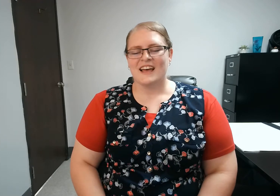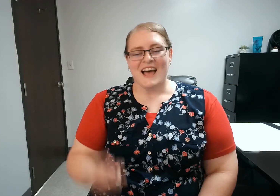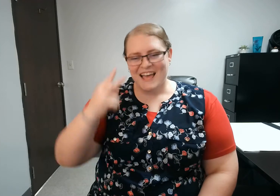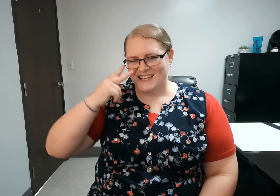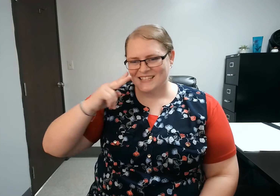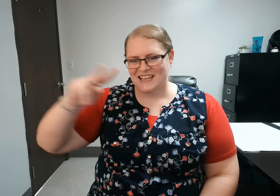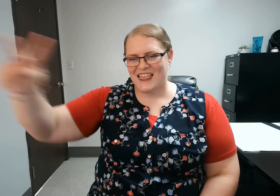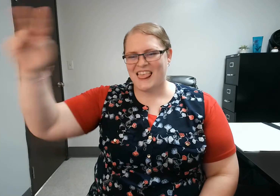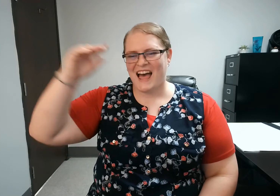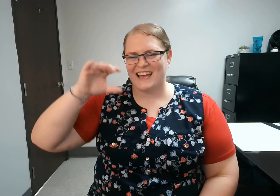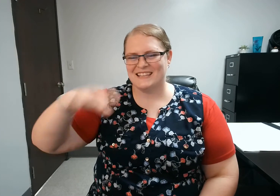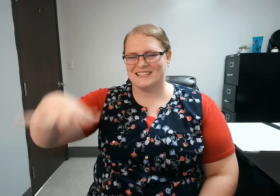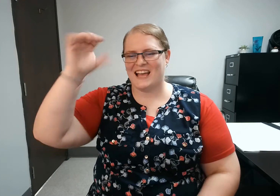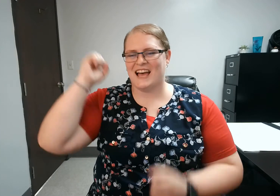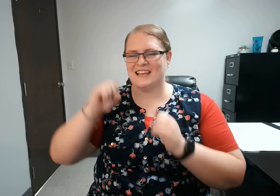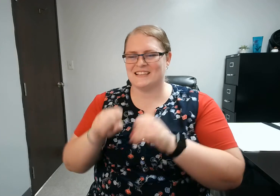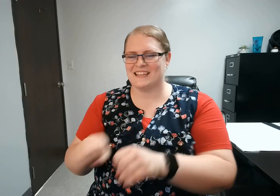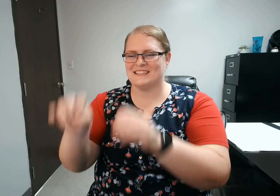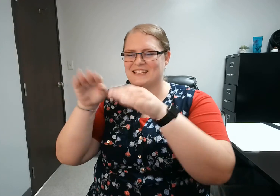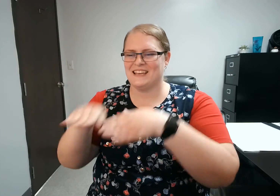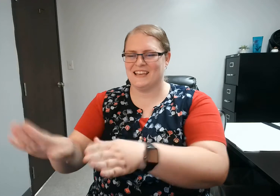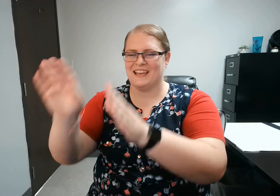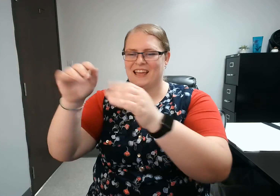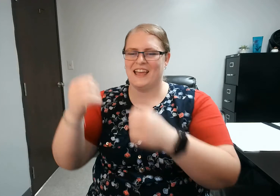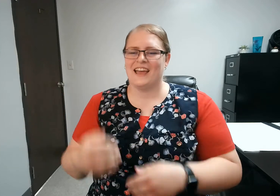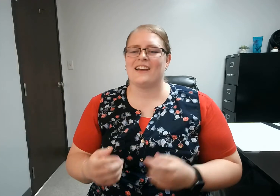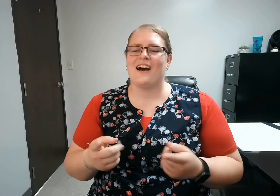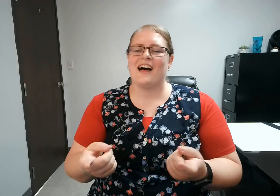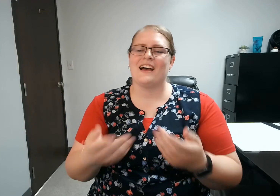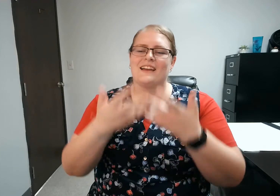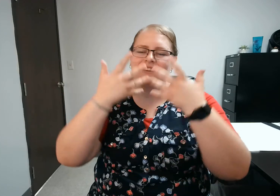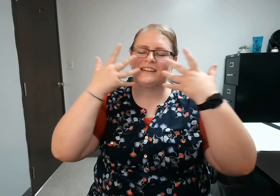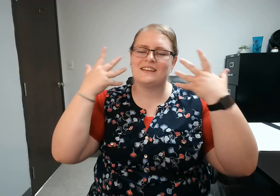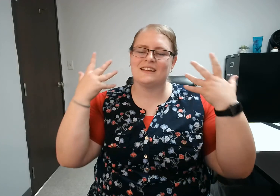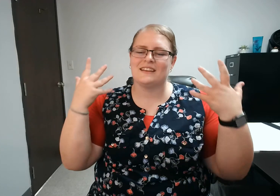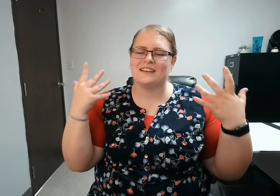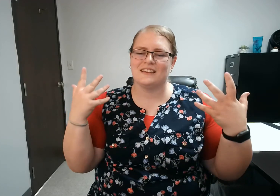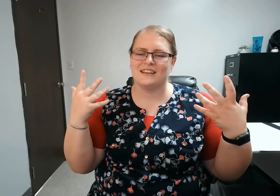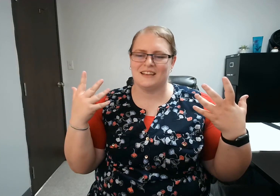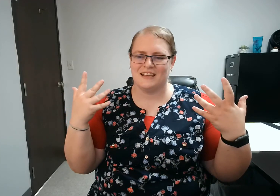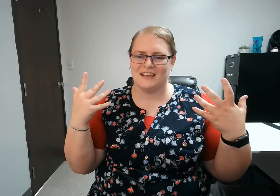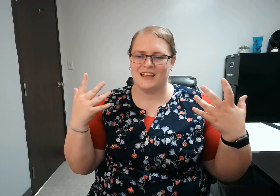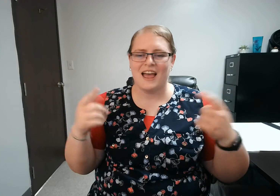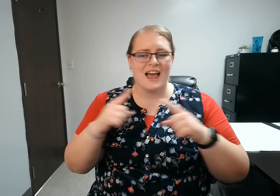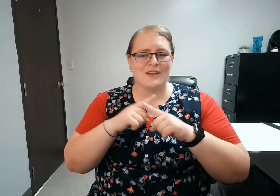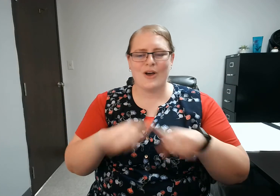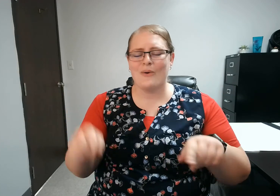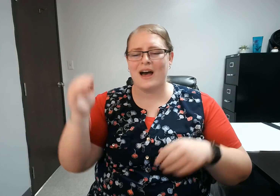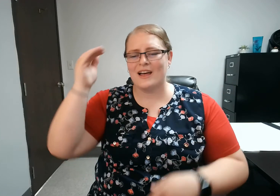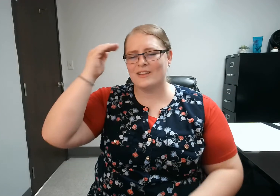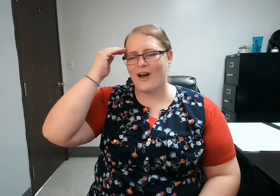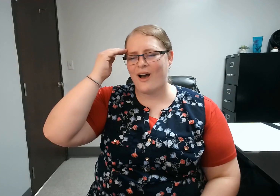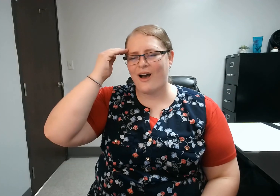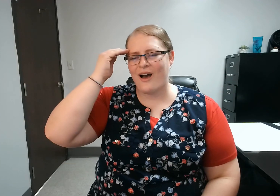You can lie to the sun to see It's my thing No one knows